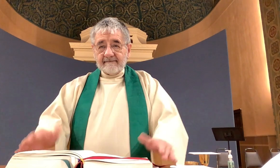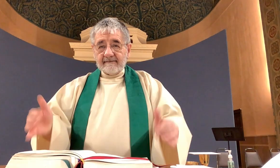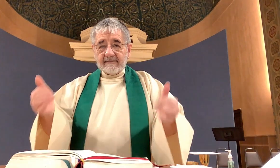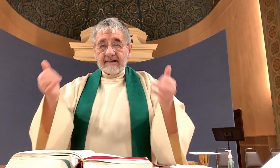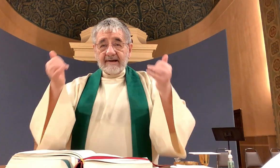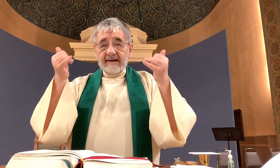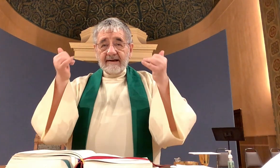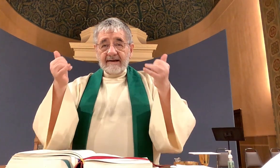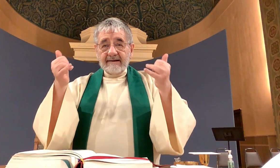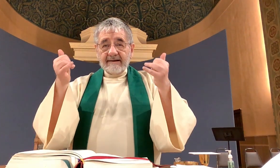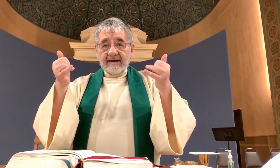let us pray